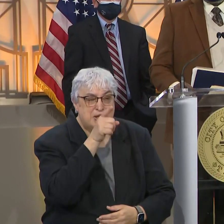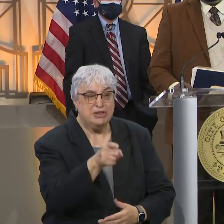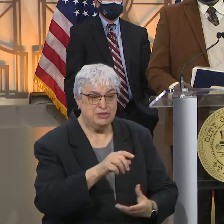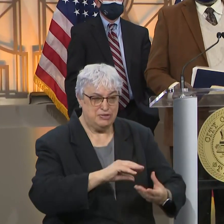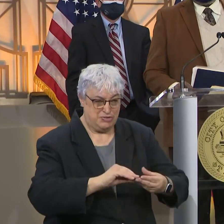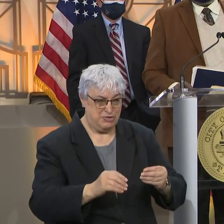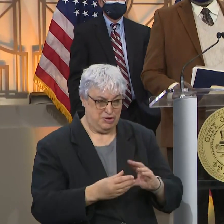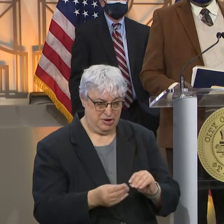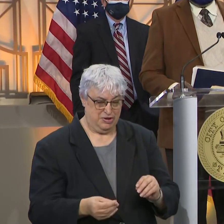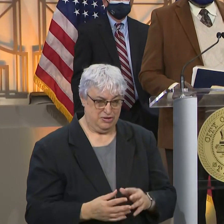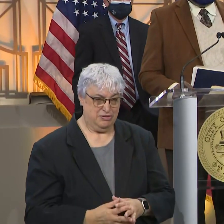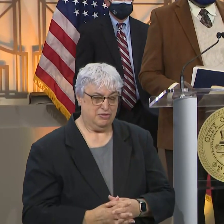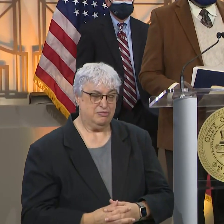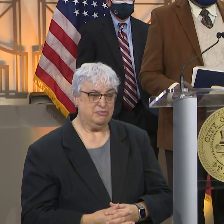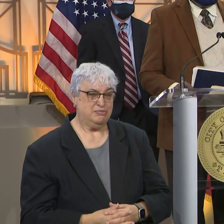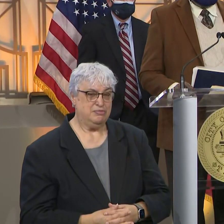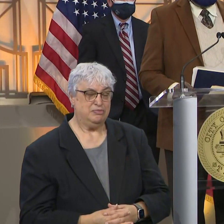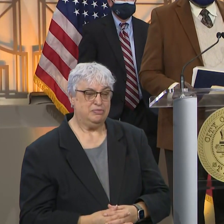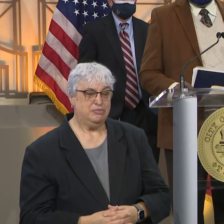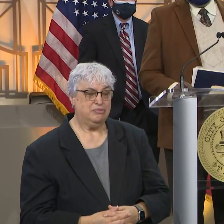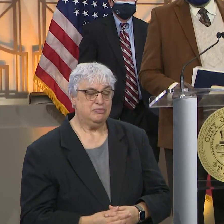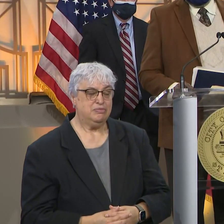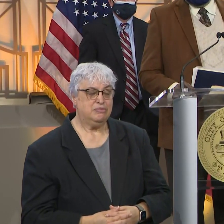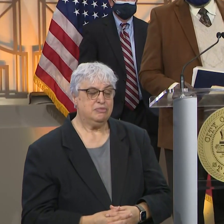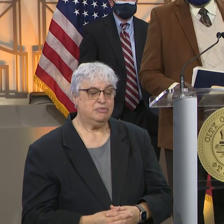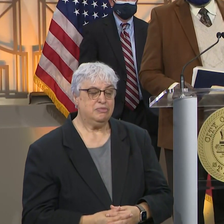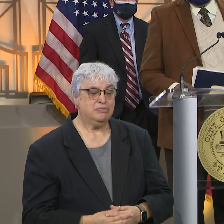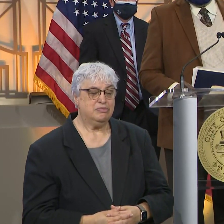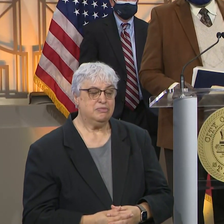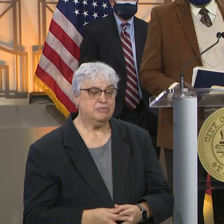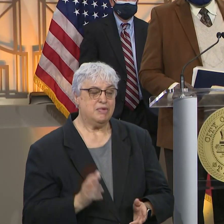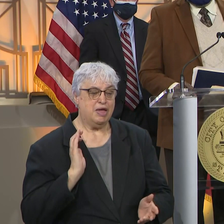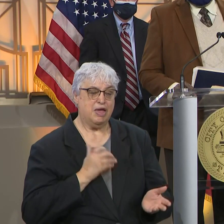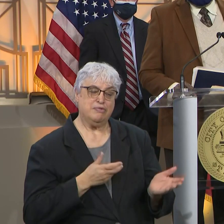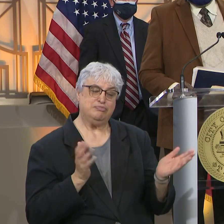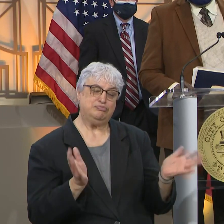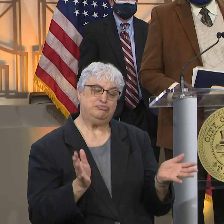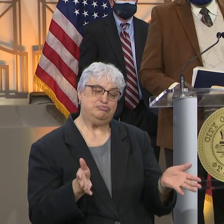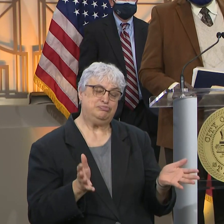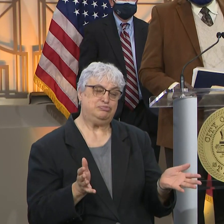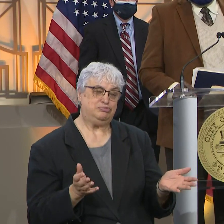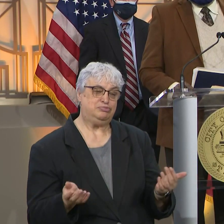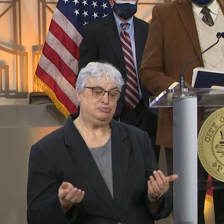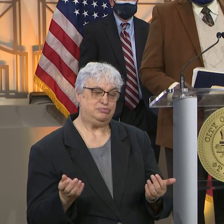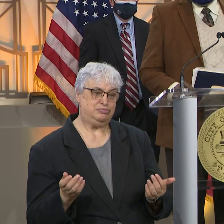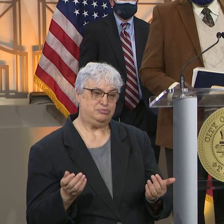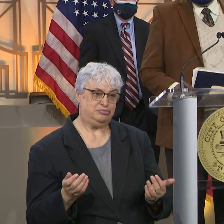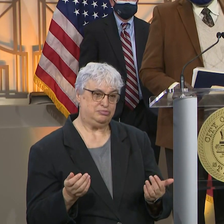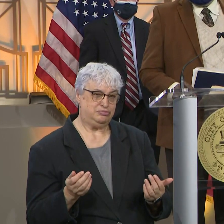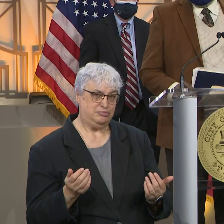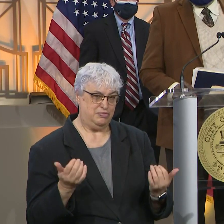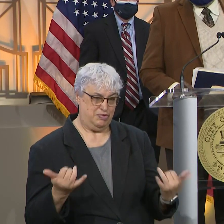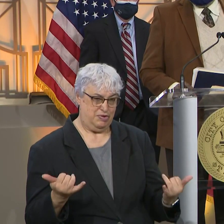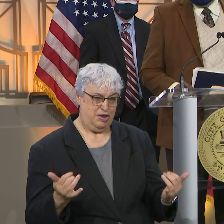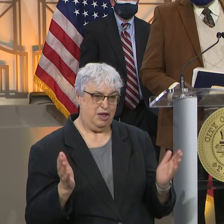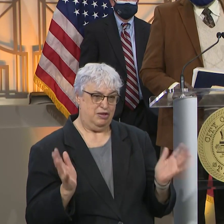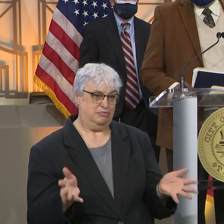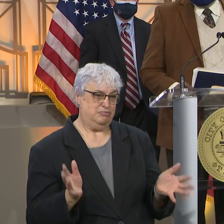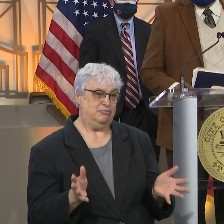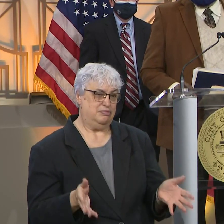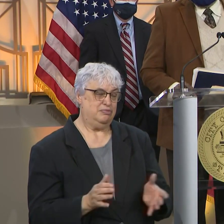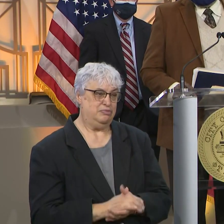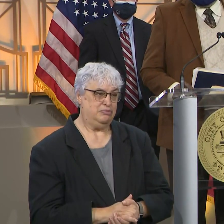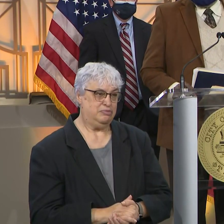after our conversation today, I'm sure that we